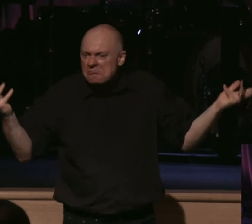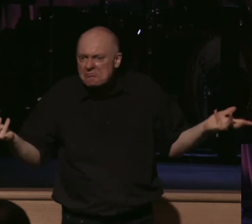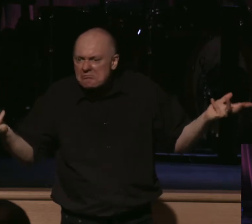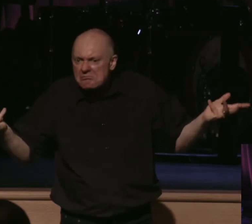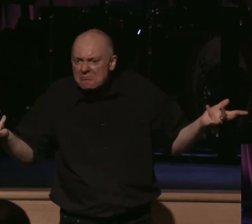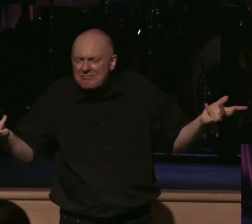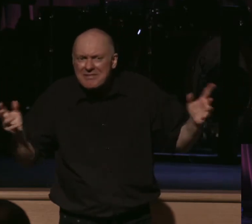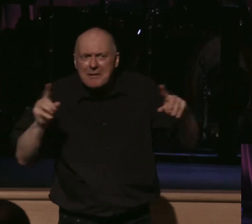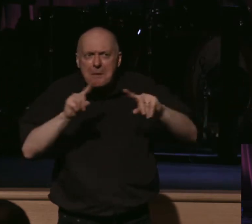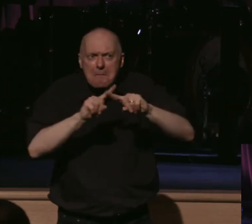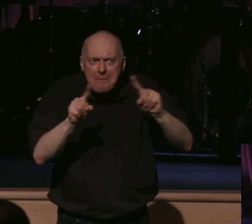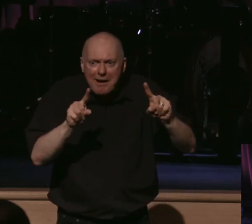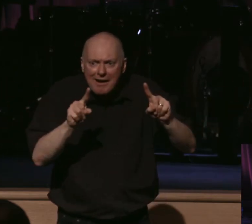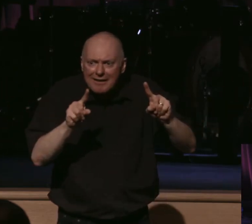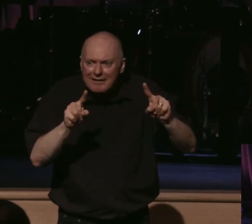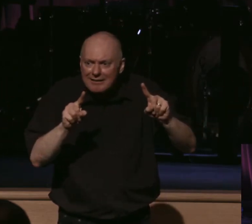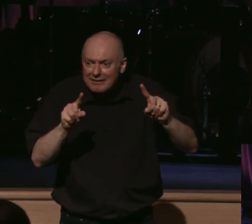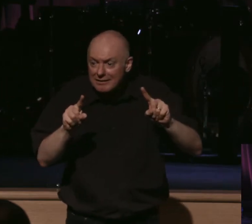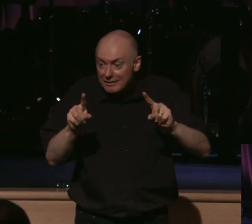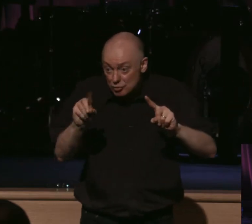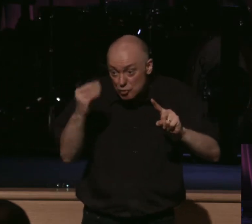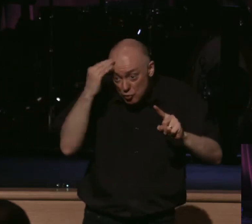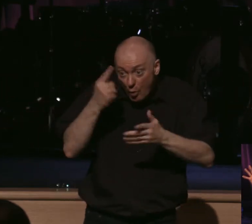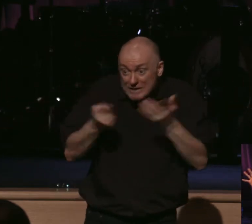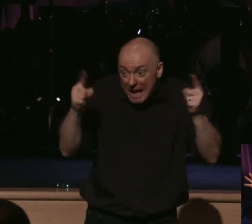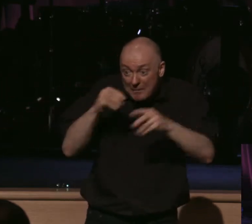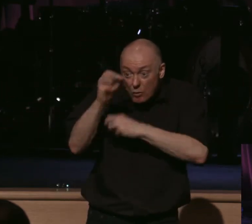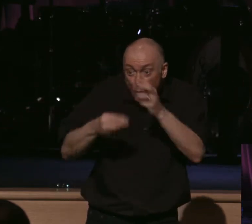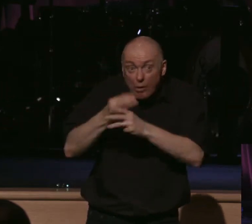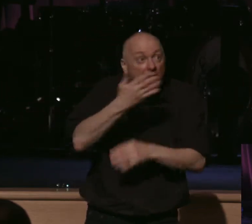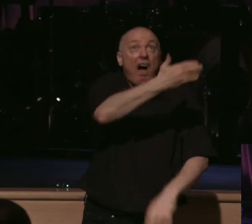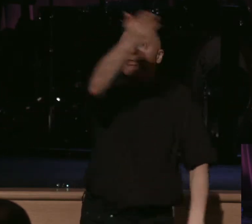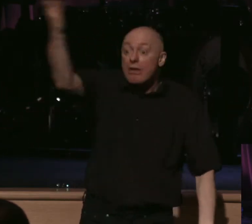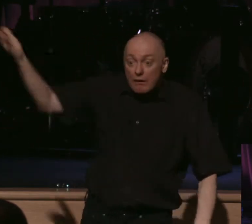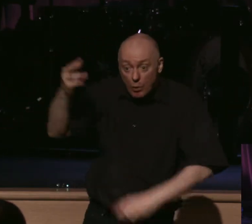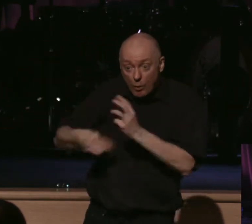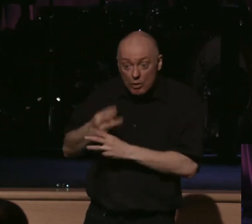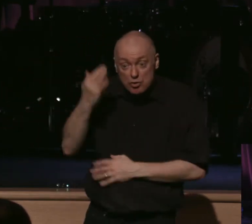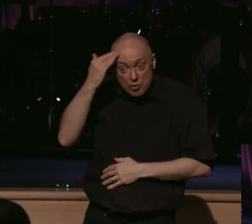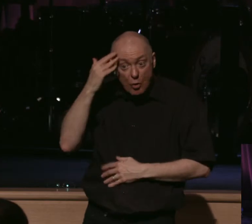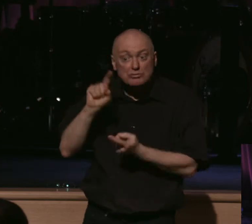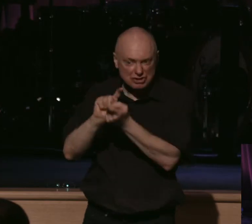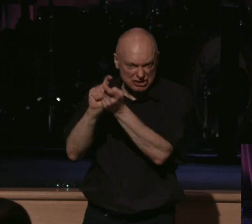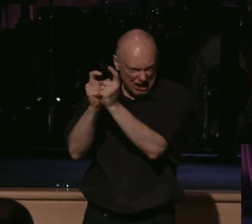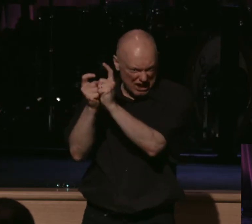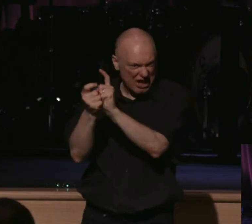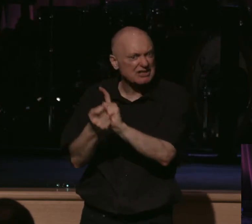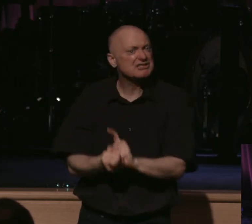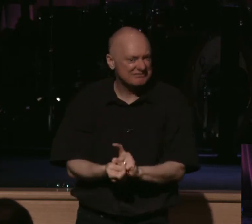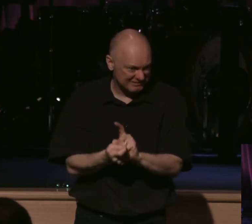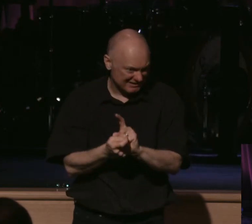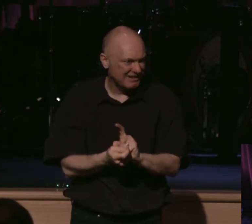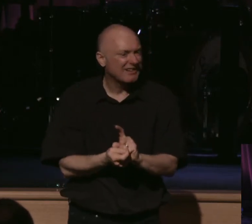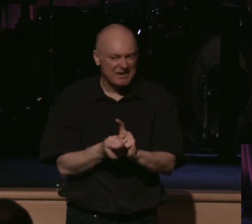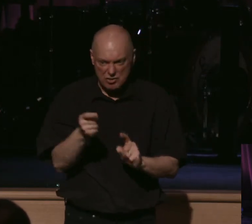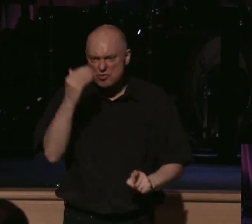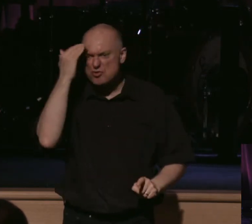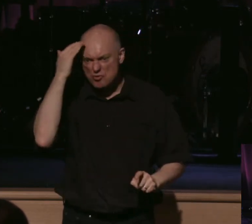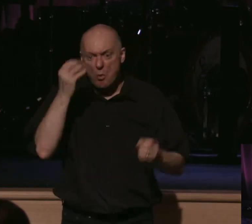for granted. But what we do know, if you have any sense of what's happening in our world, you know that things are changing. And you know that many